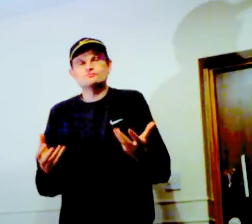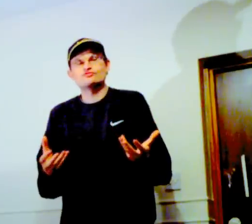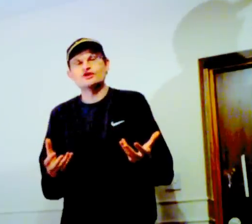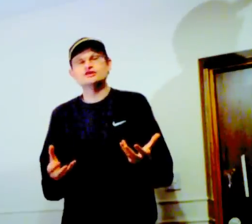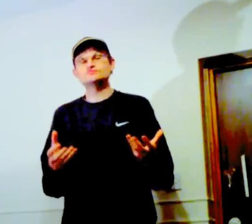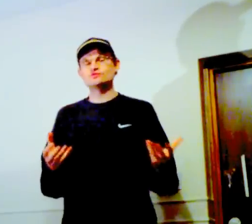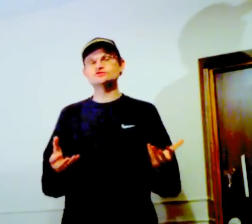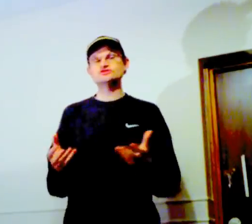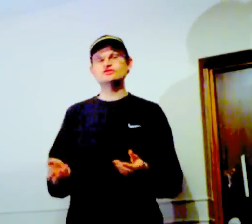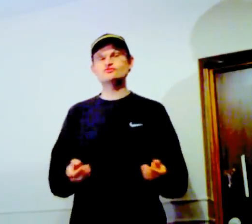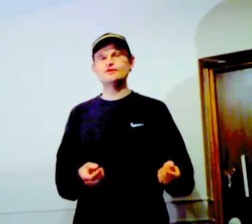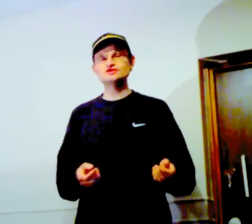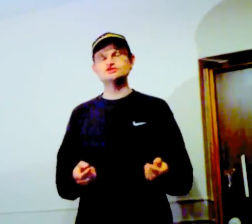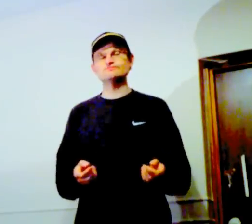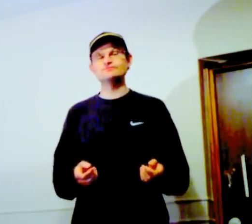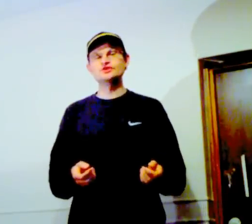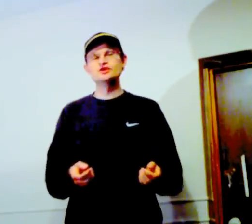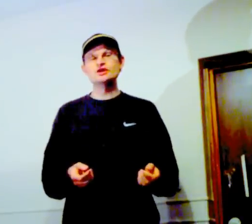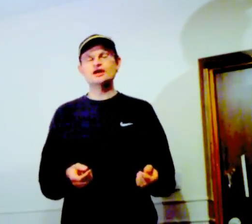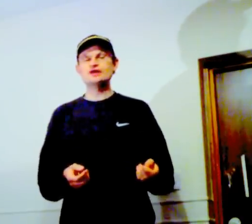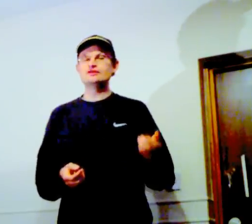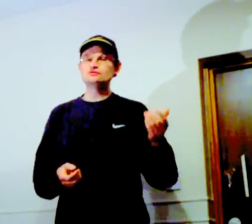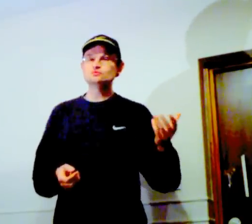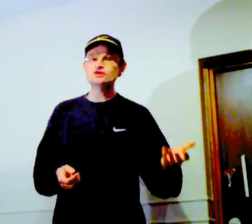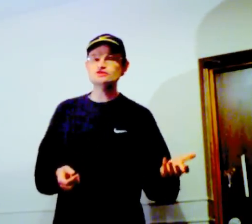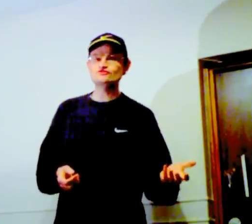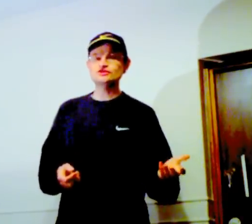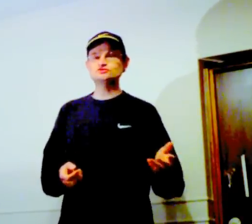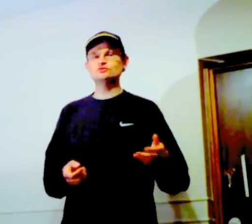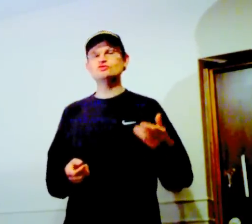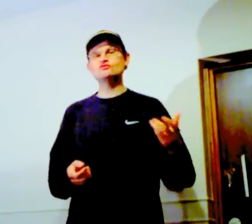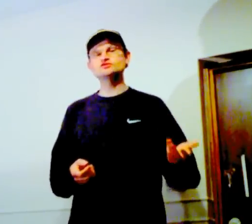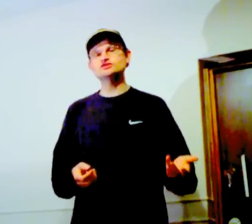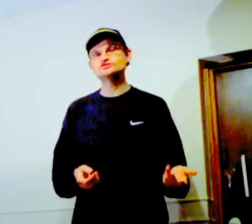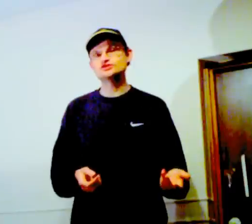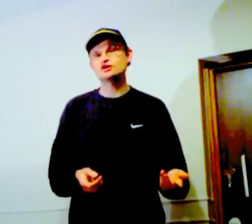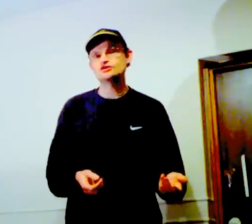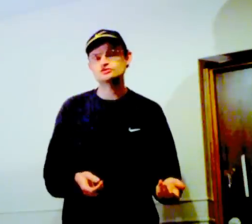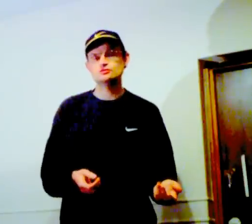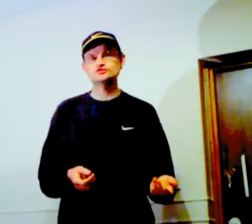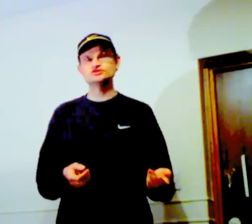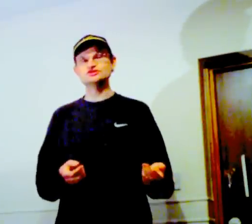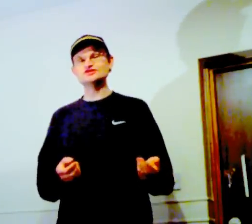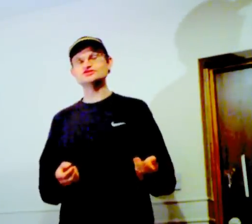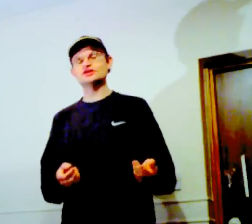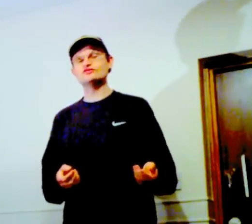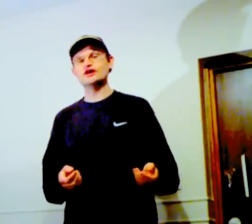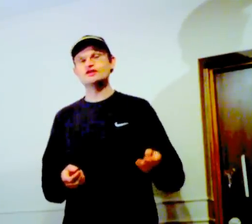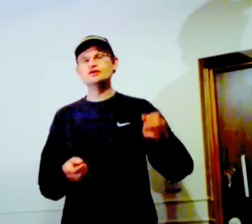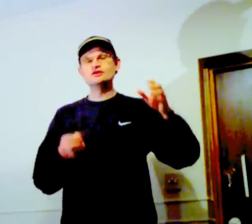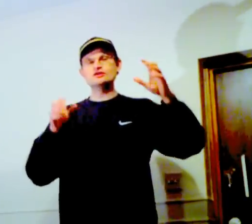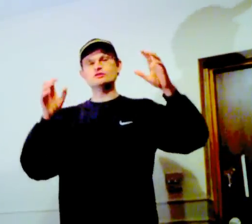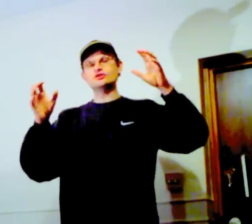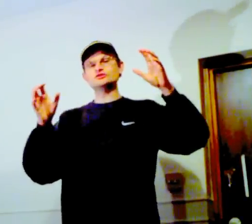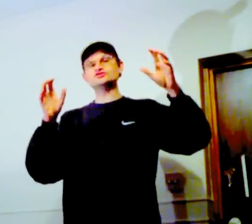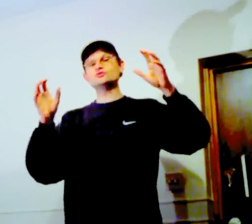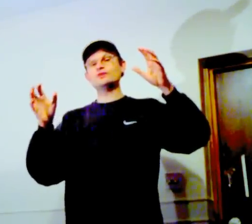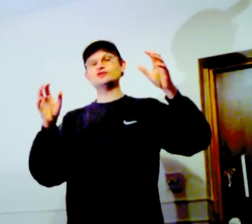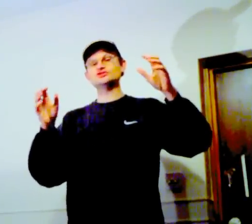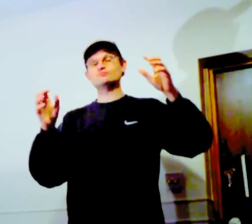brains process information. And there was one individual who wrote an interesting article which suggested that, you know, you've got two parts of your